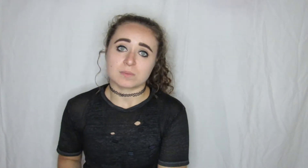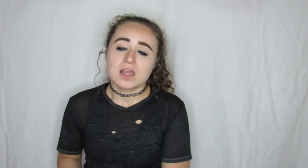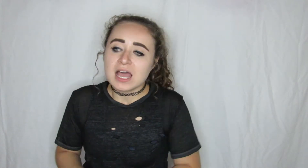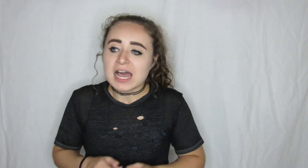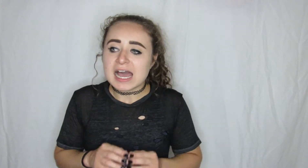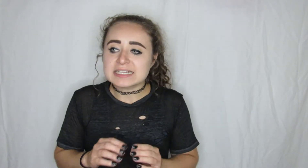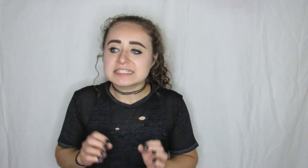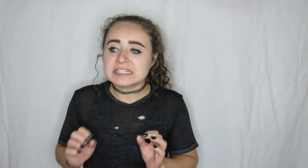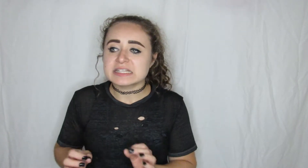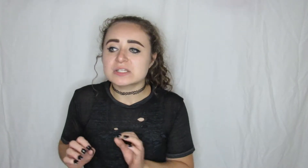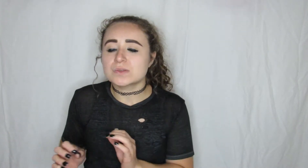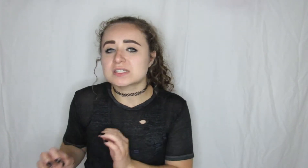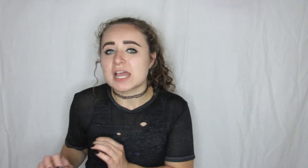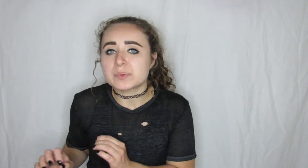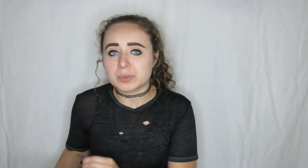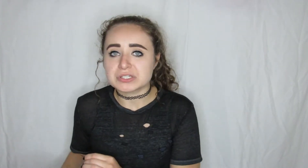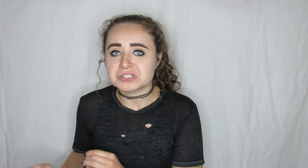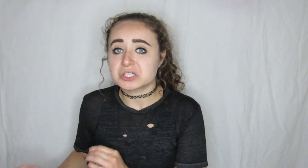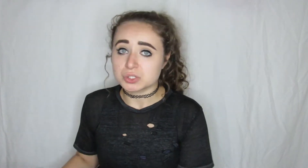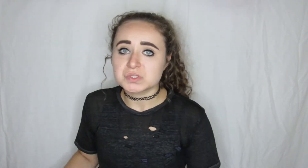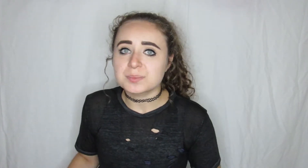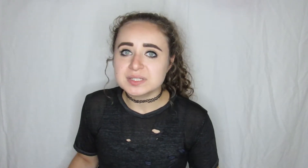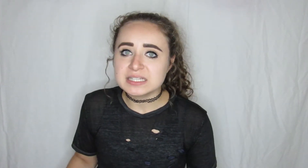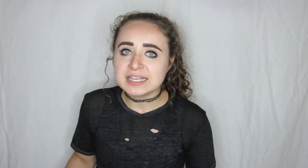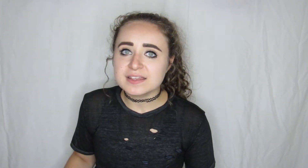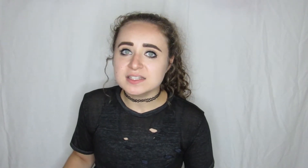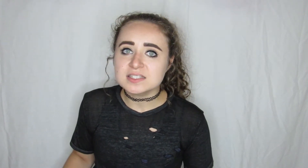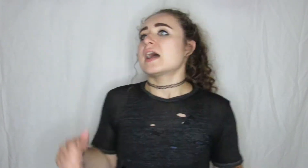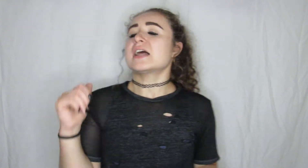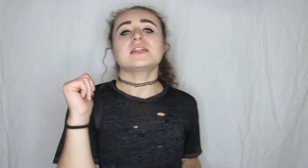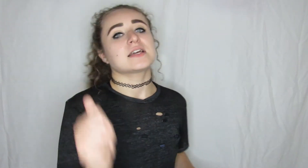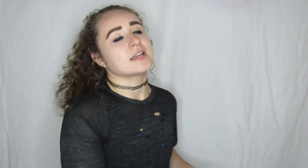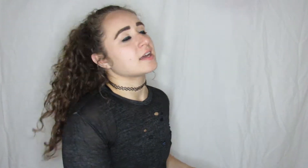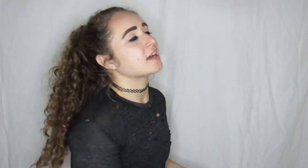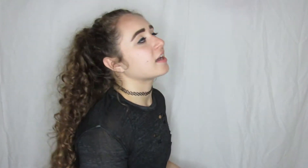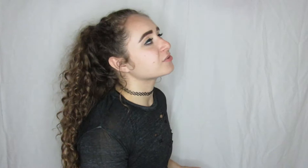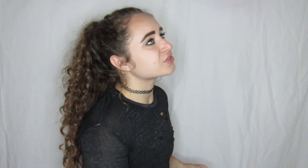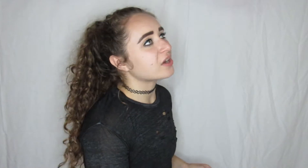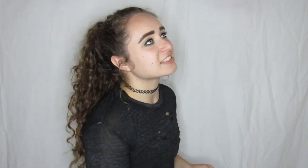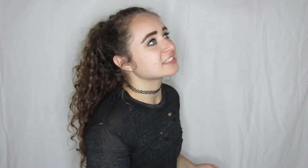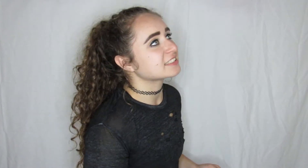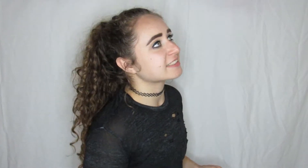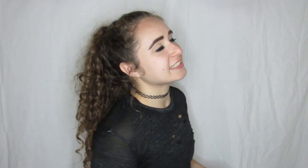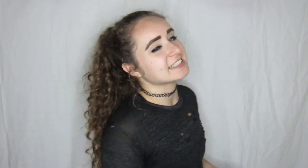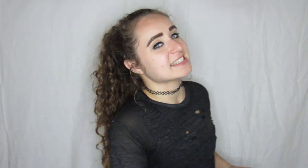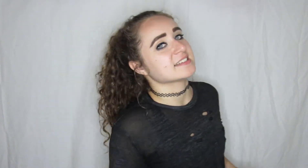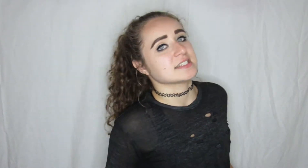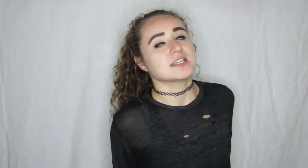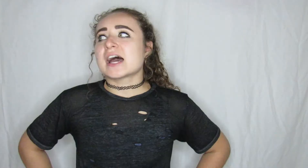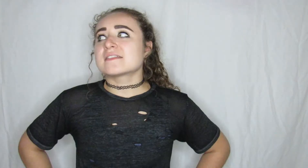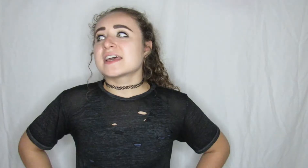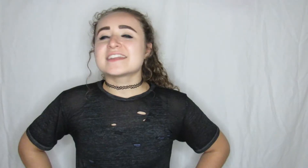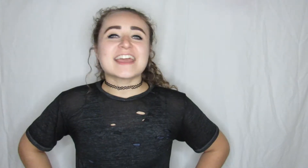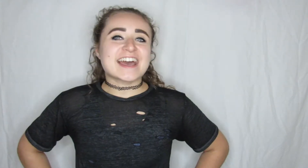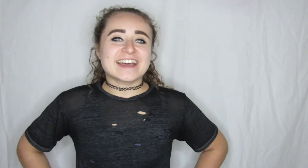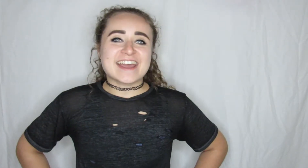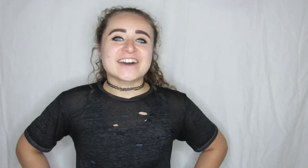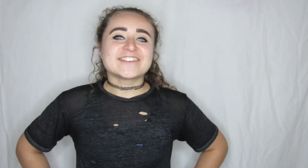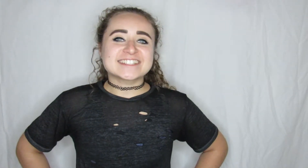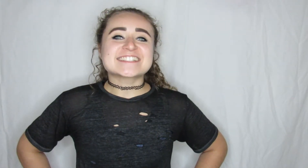I didn't think you were the type of person to do something like this and then I I was so hesitant I sent it and I sent it late yeah yeah it was